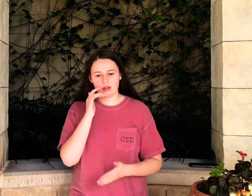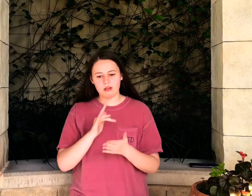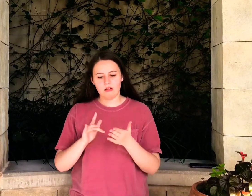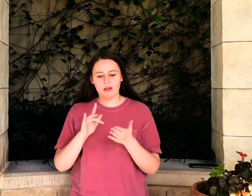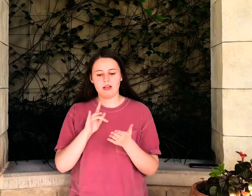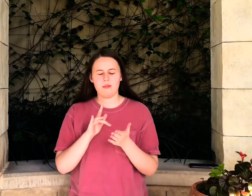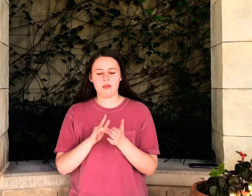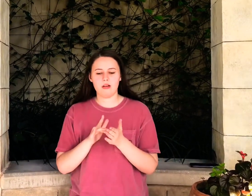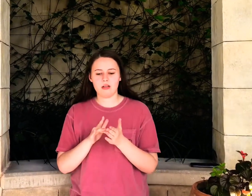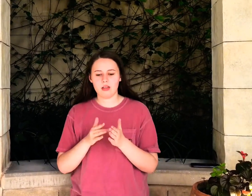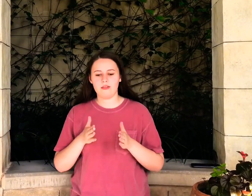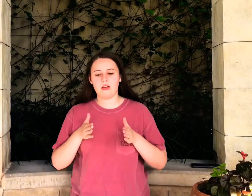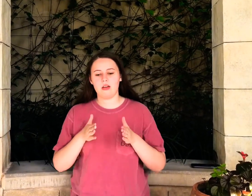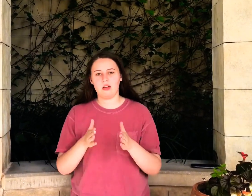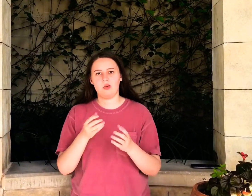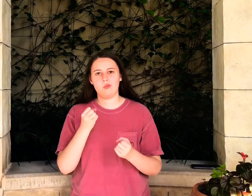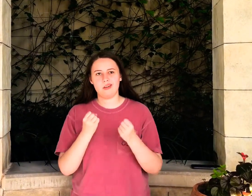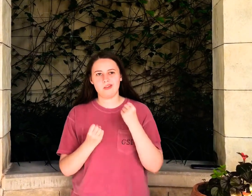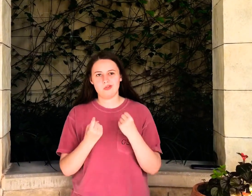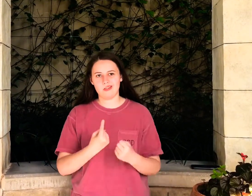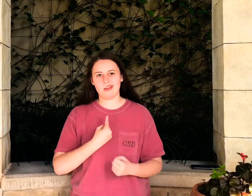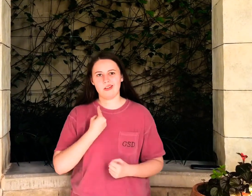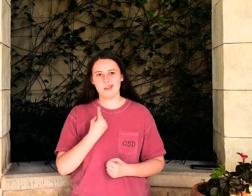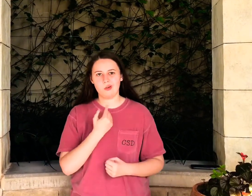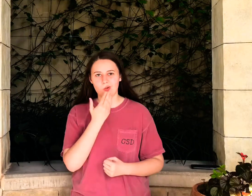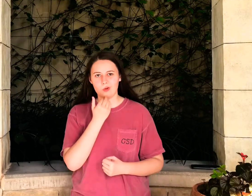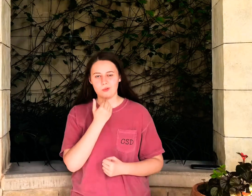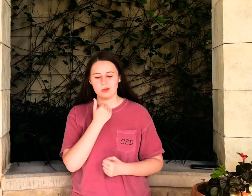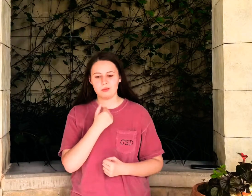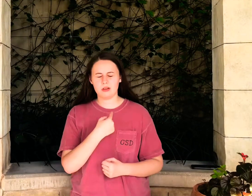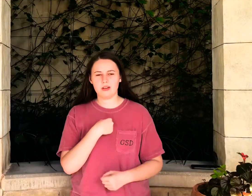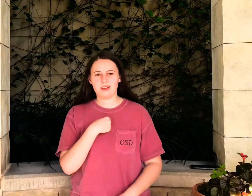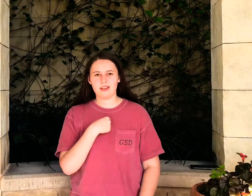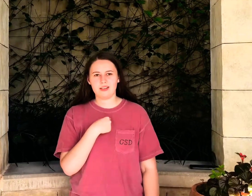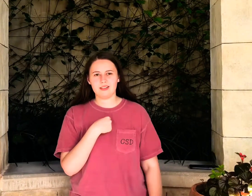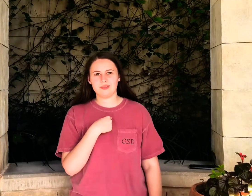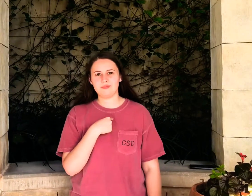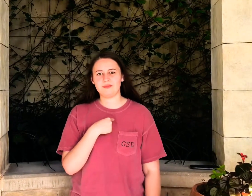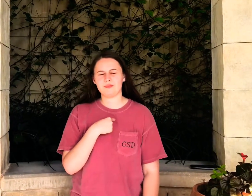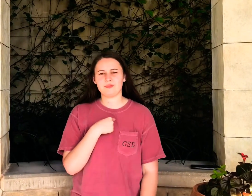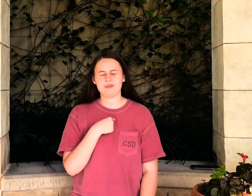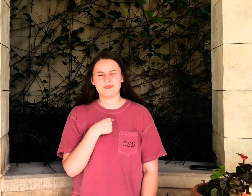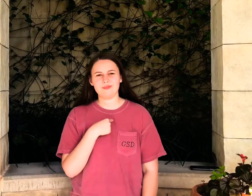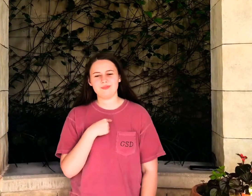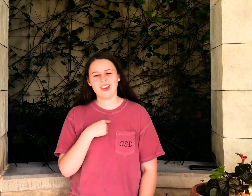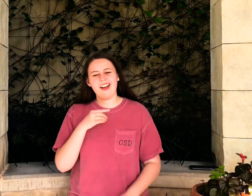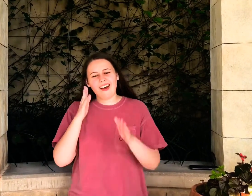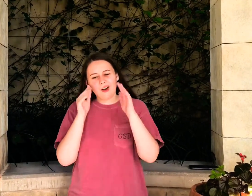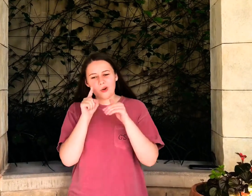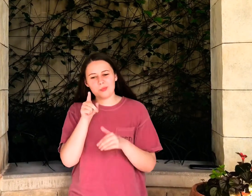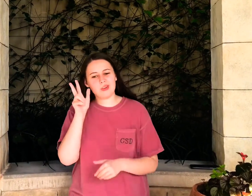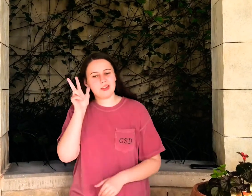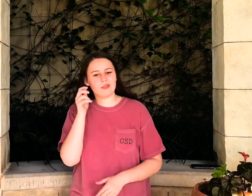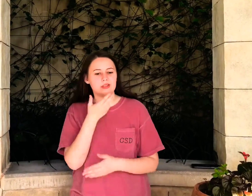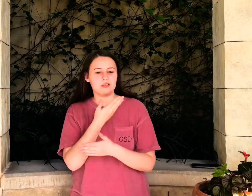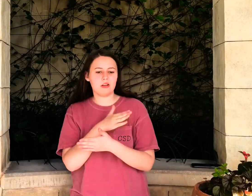In the middle of a highway Driving alone Oh baby, I, I hope you hear a song